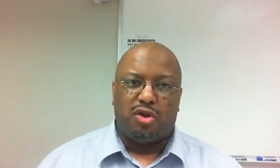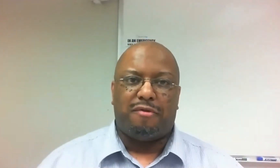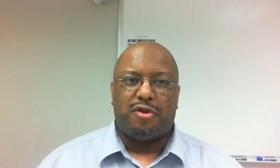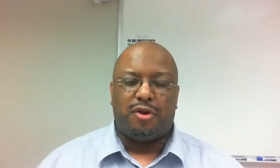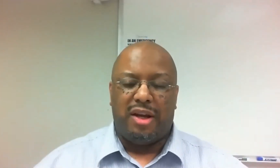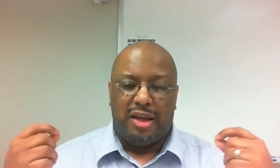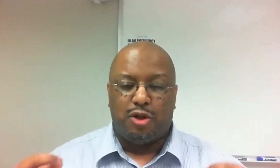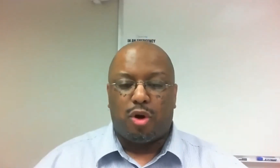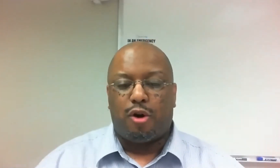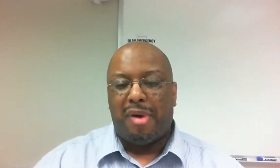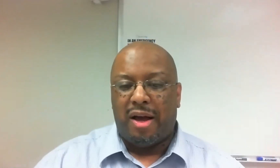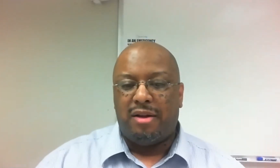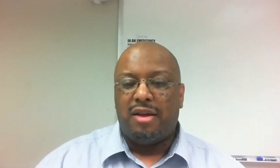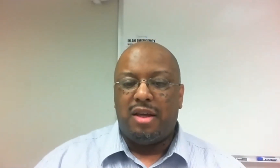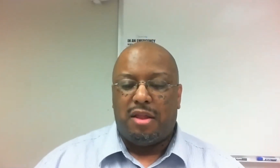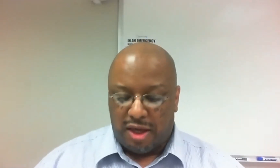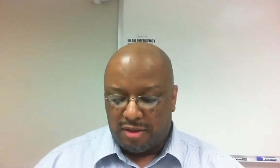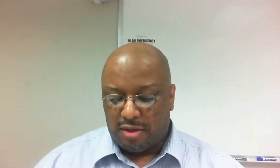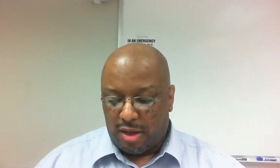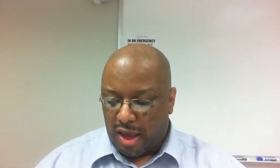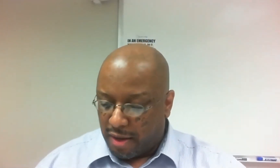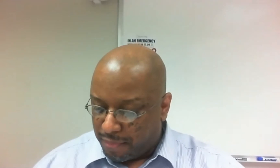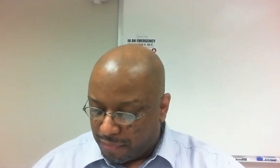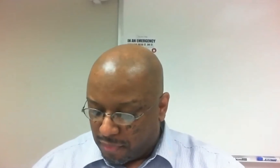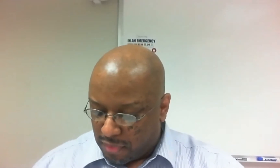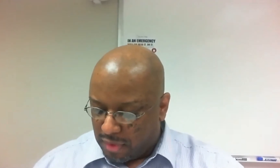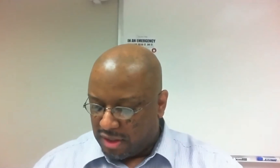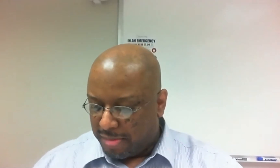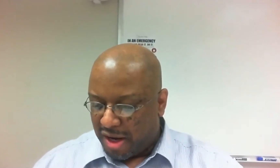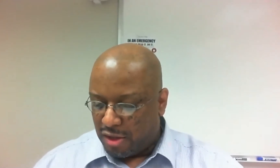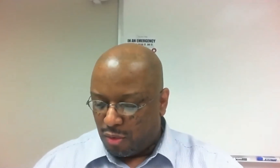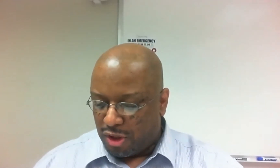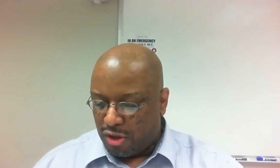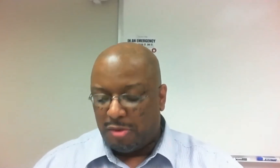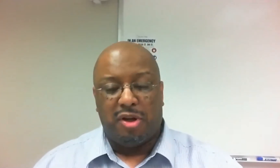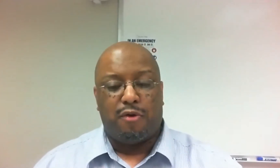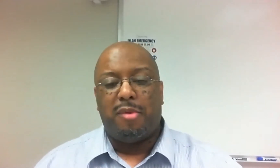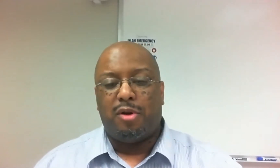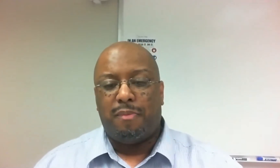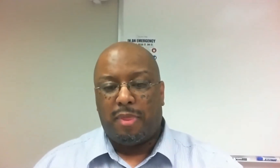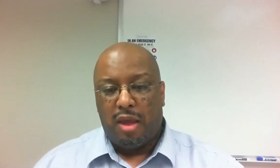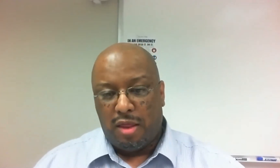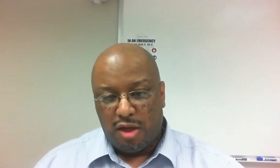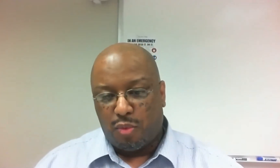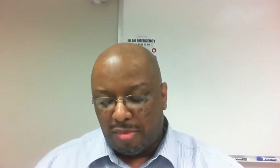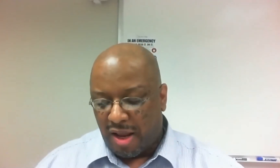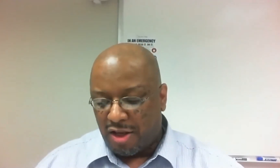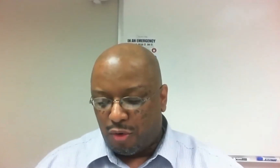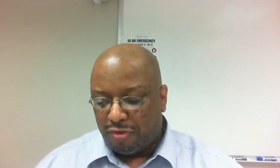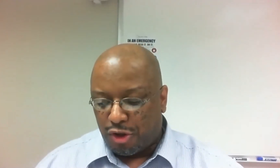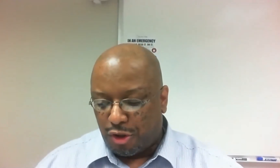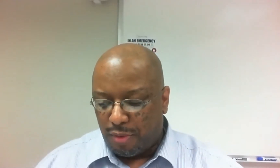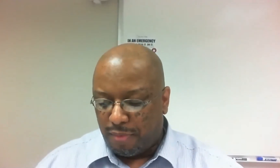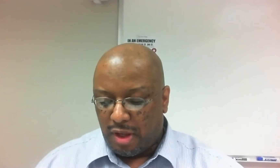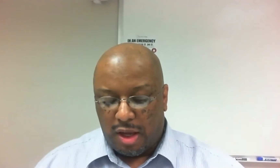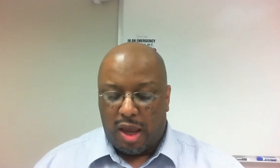police officer in his or her mind thinks, hey, this man is only good to be a criminal. This woman has